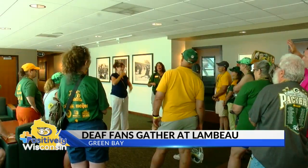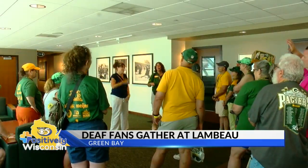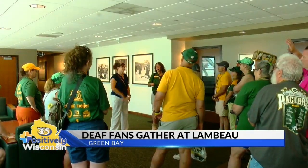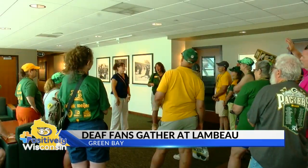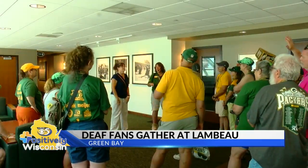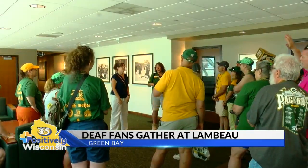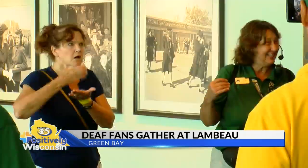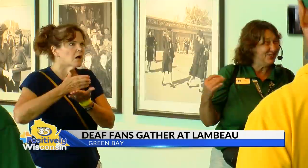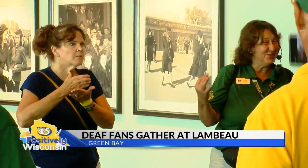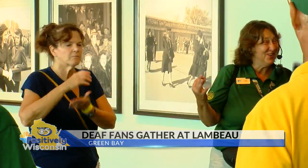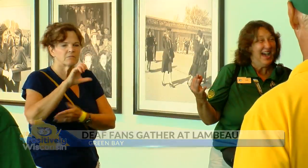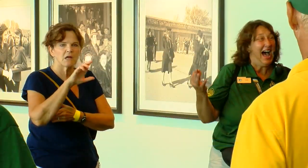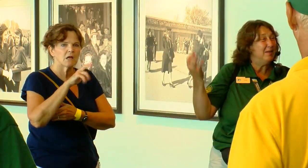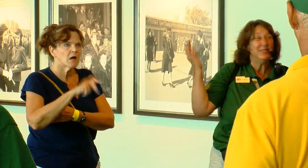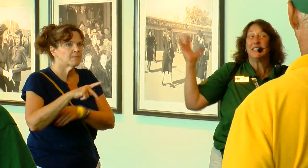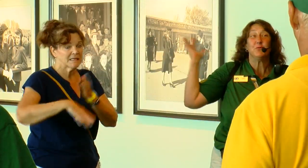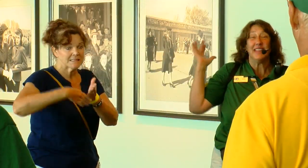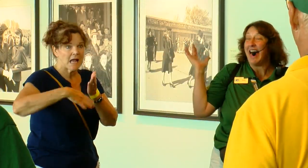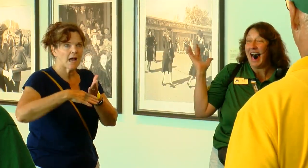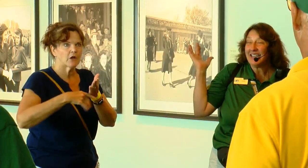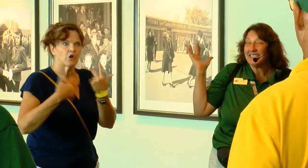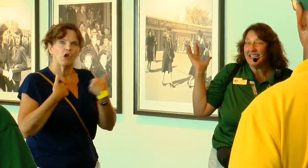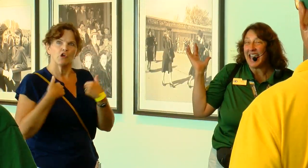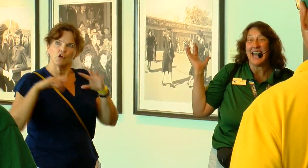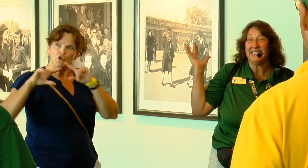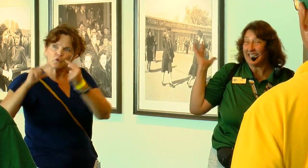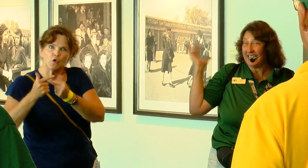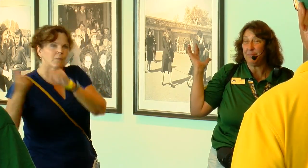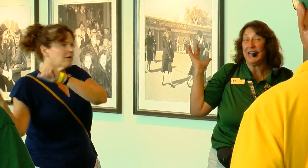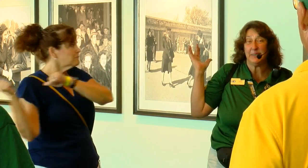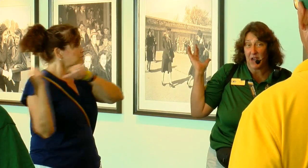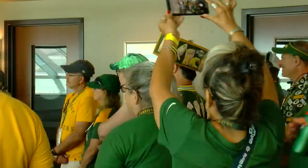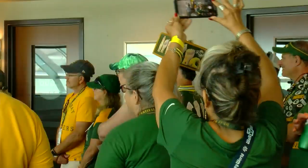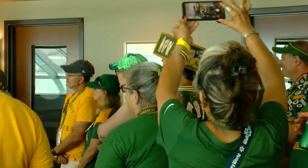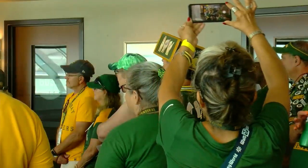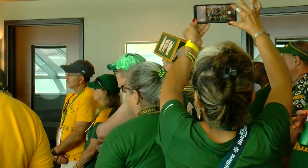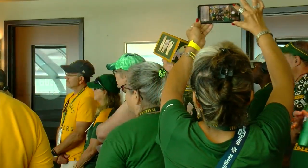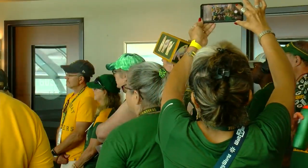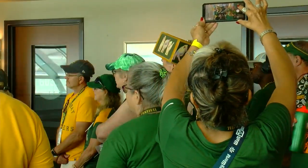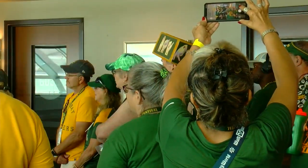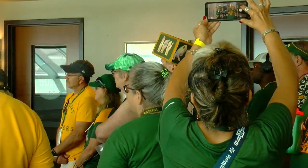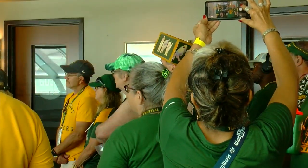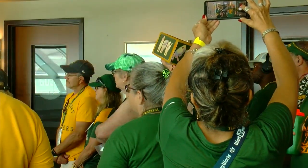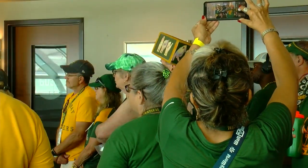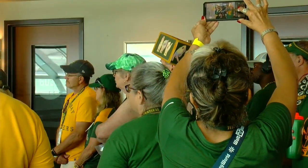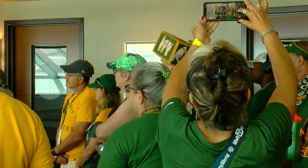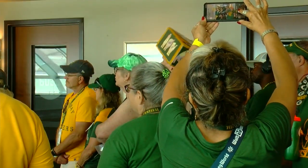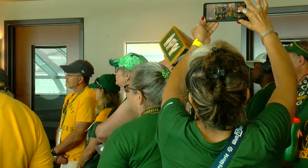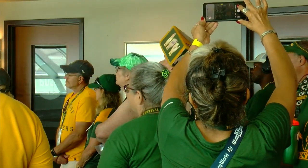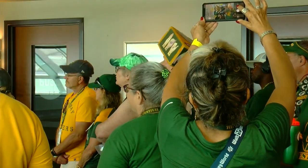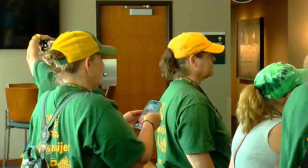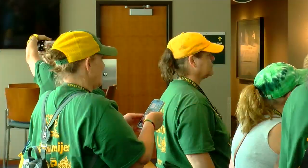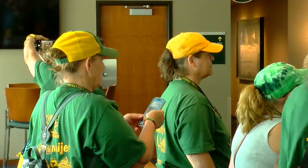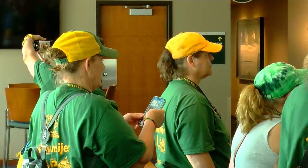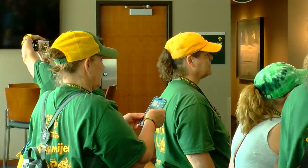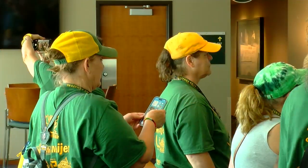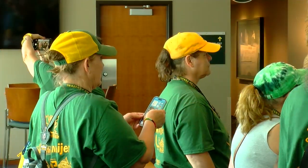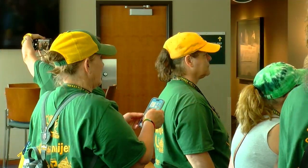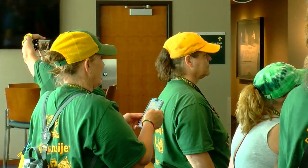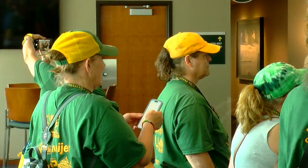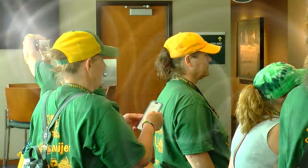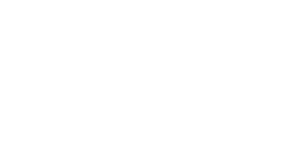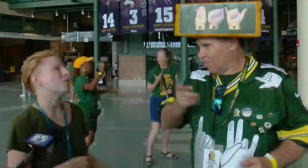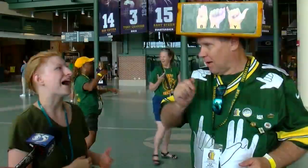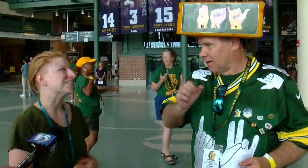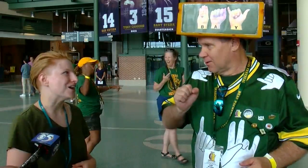grown to 110 participants. They're all Packers super fans and some come from as far away as Maryland to take part. So